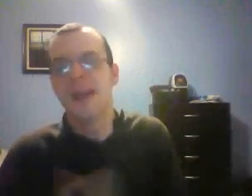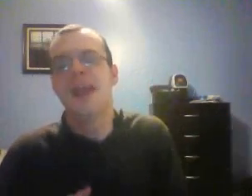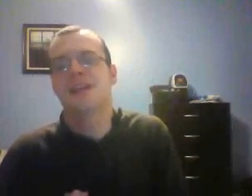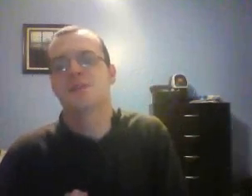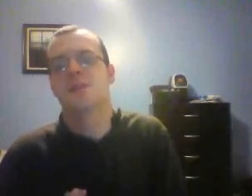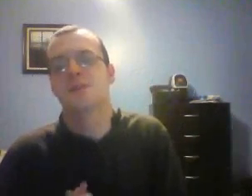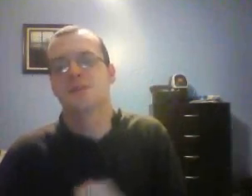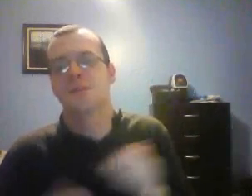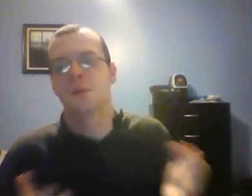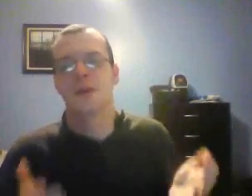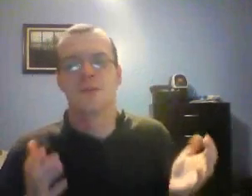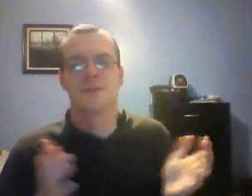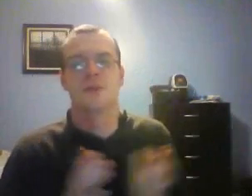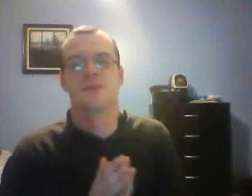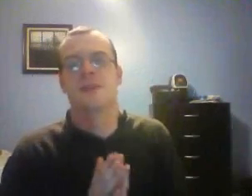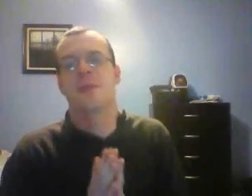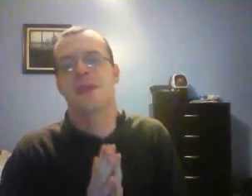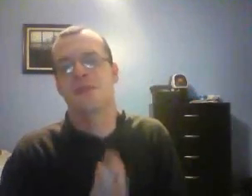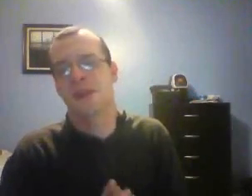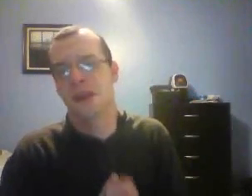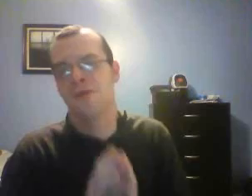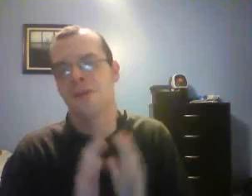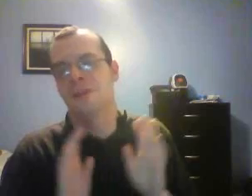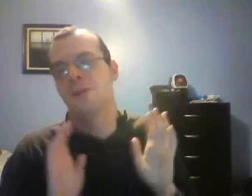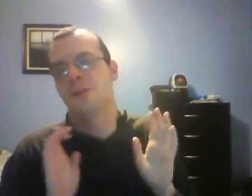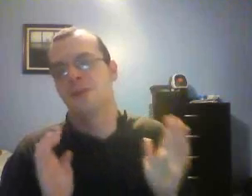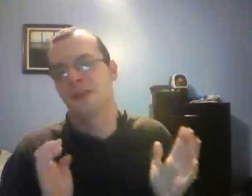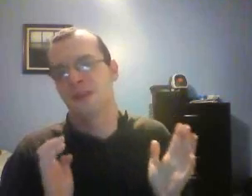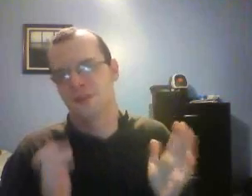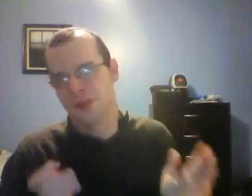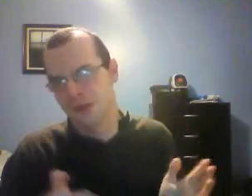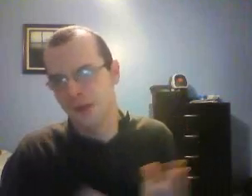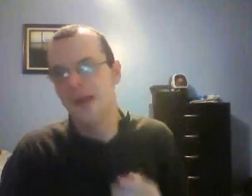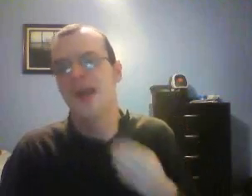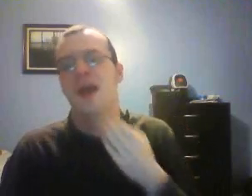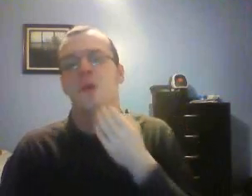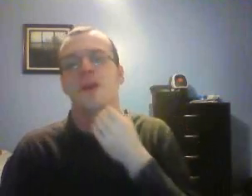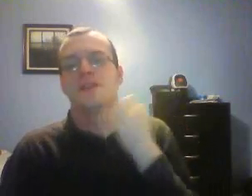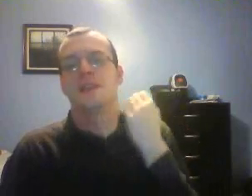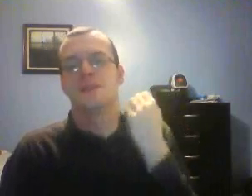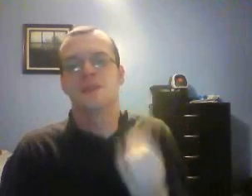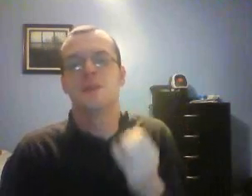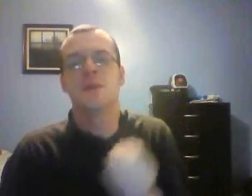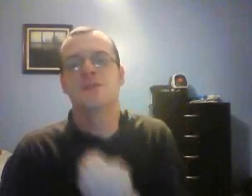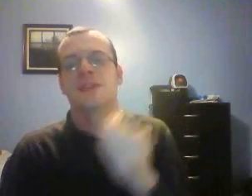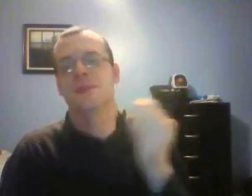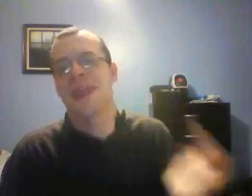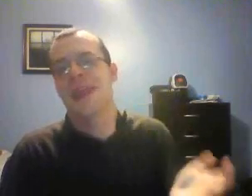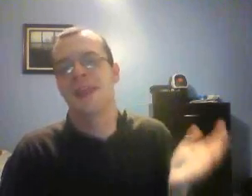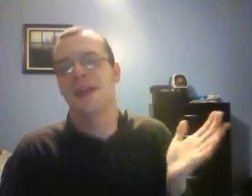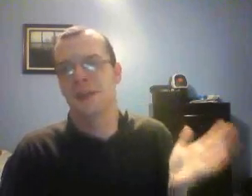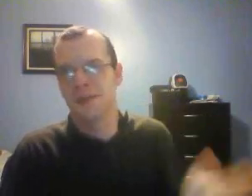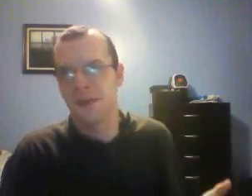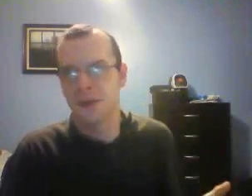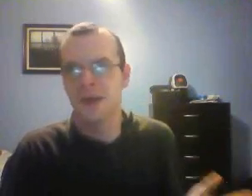as a promotional form. Other shows like Main Event, obviously, will be effective as well. We're going to see as much promotion as we can gotten in there